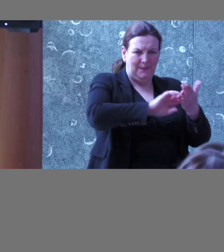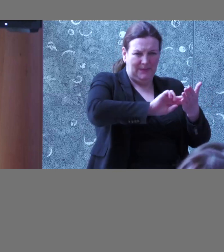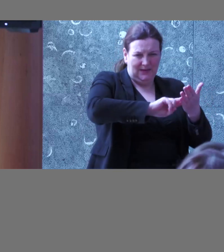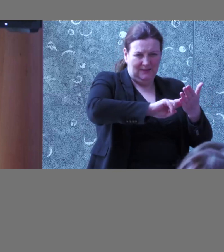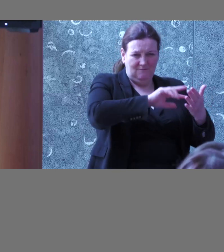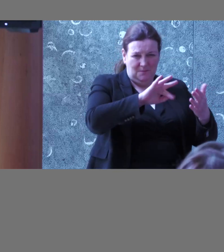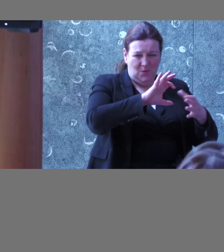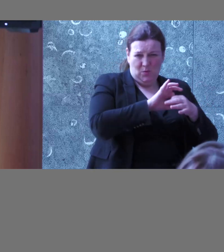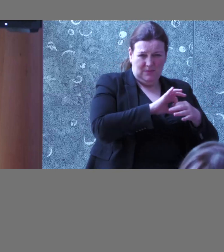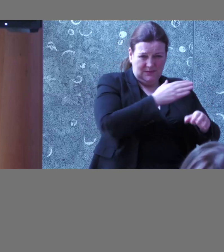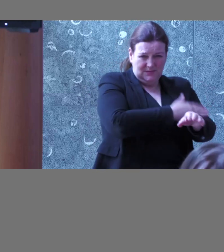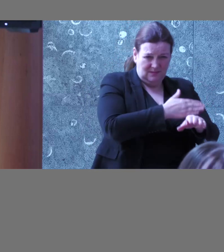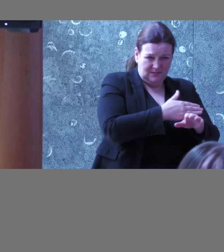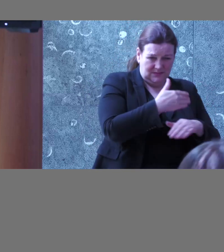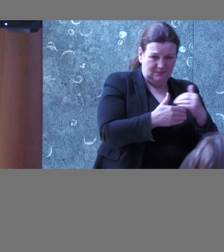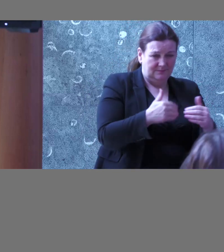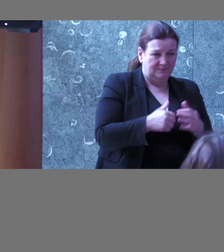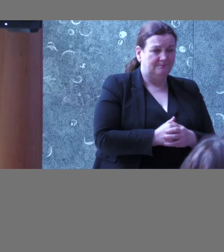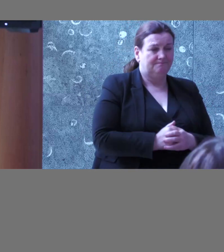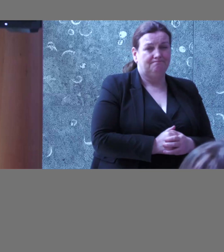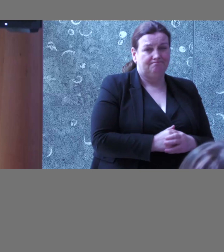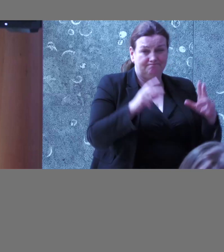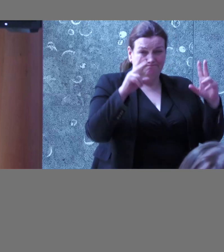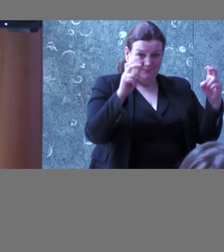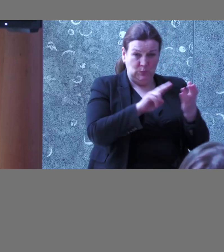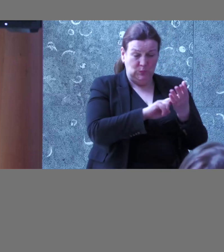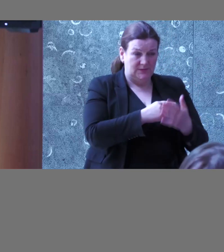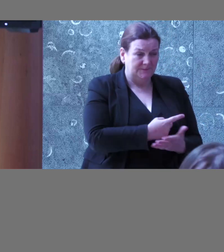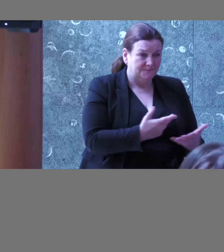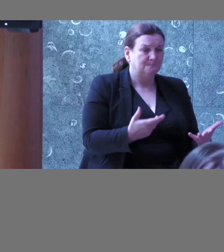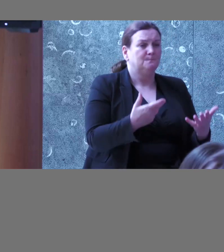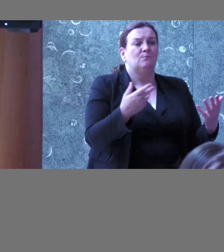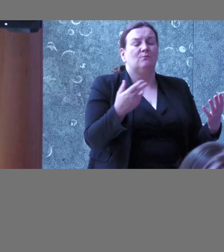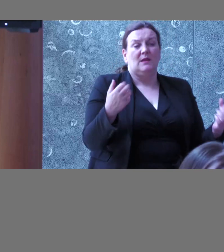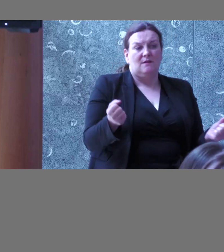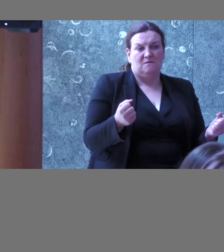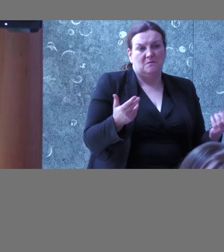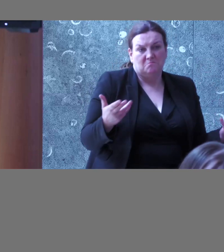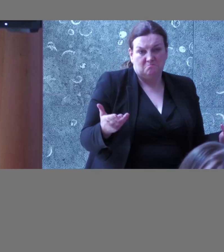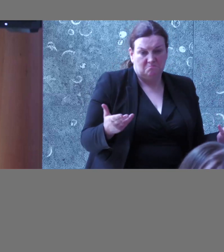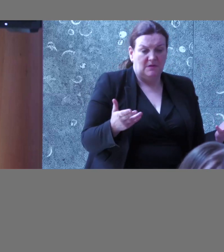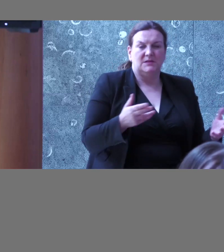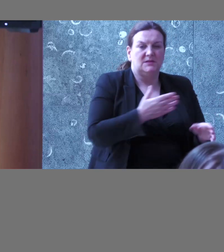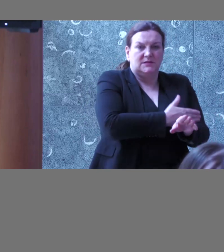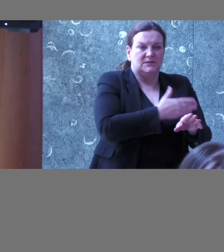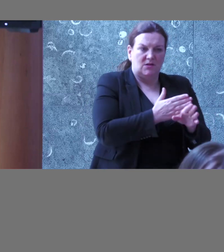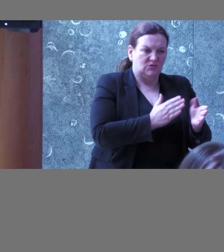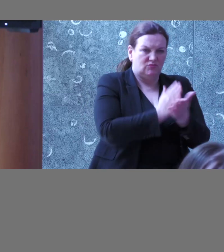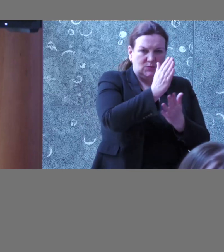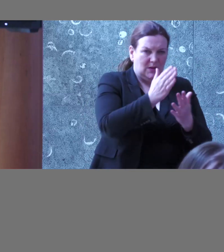and kind of has them baked in as much as possible so that we're starting with something that's fairly accessible out the box in certain cases